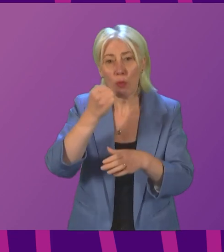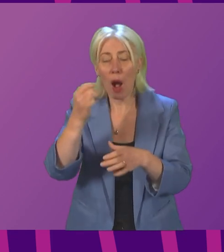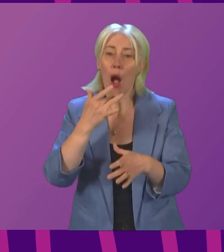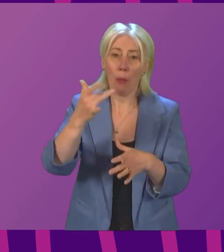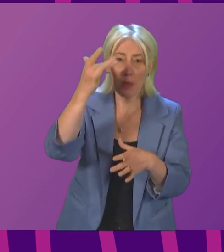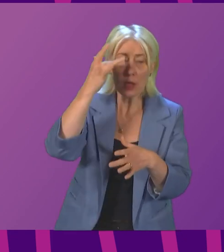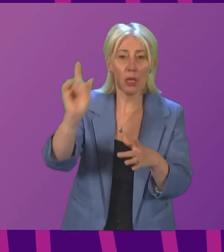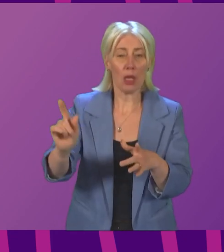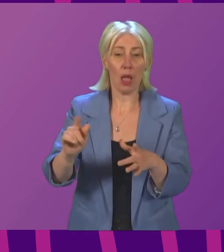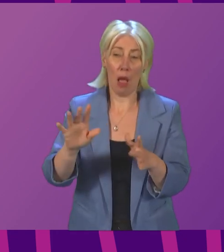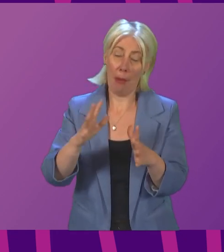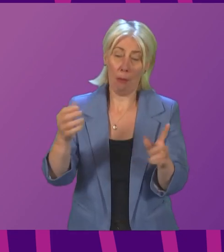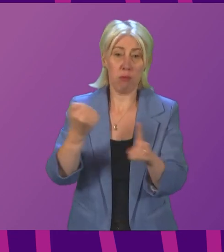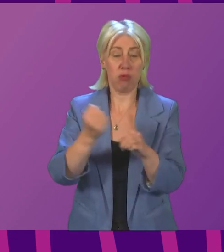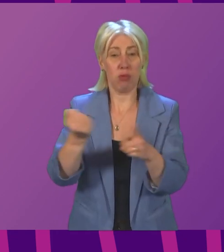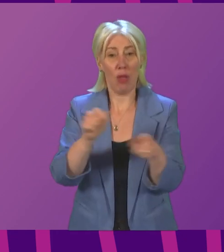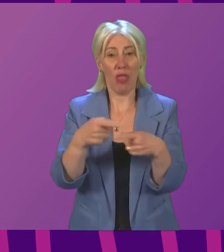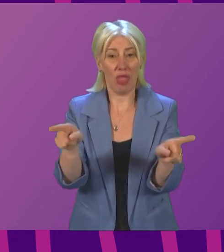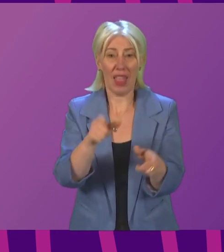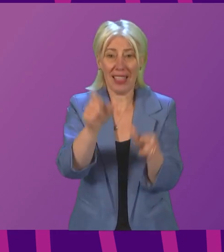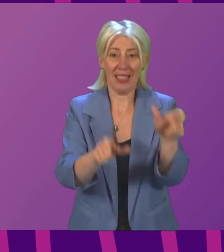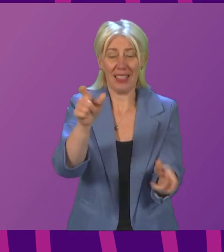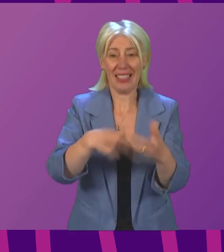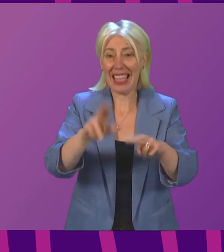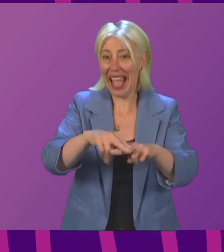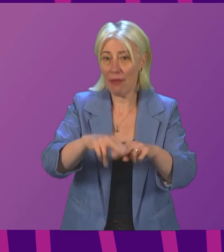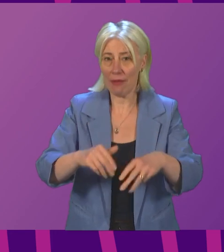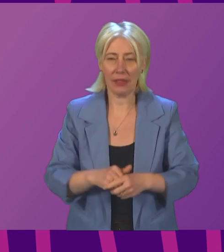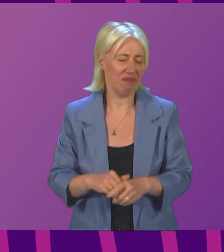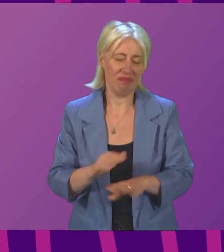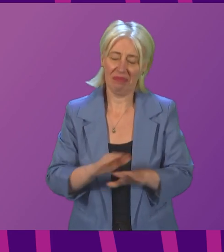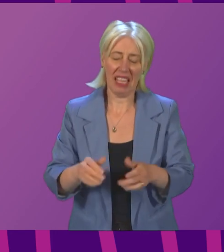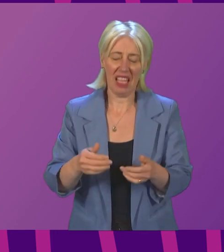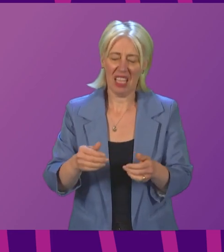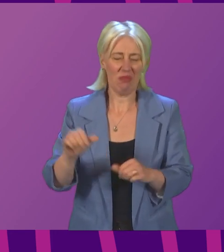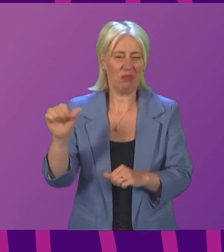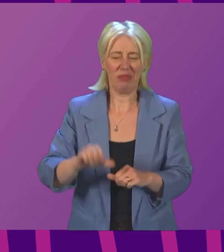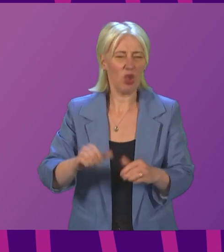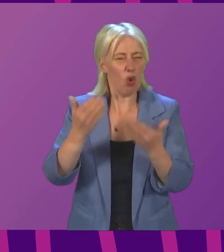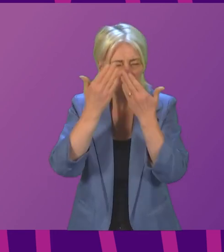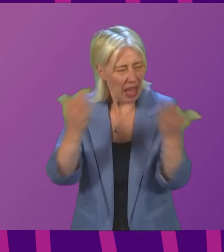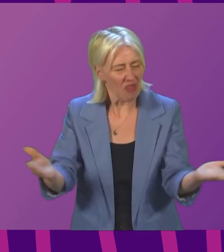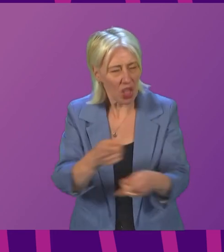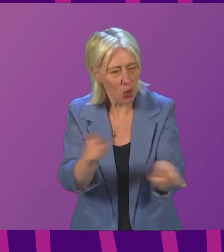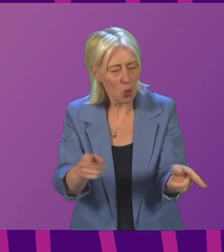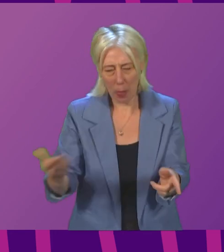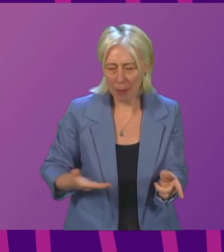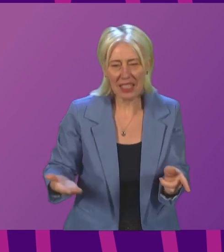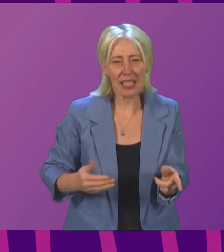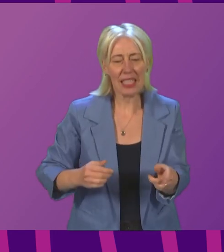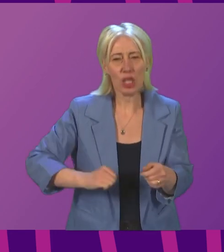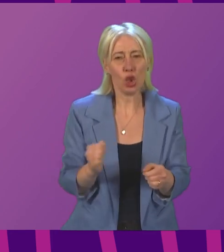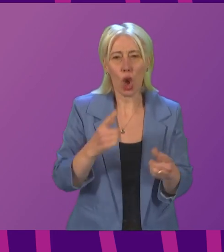on their staff as well. It is a total lack of respect for Scottish businesses who the SNP